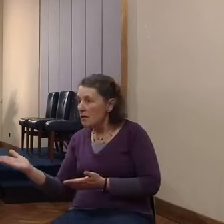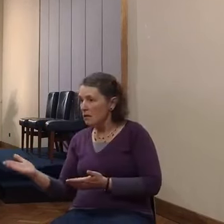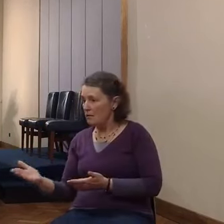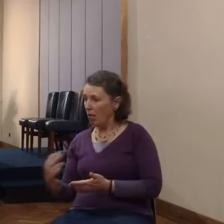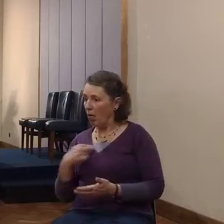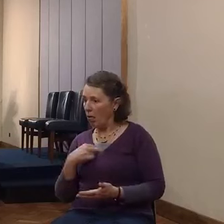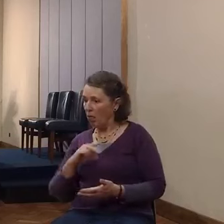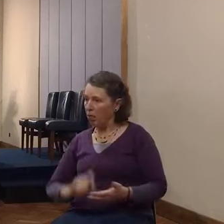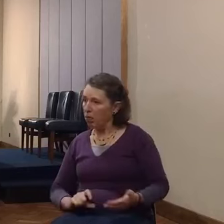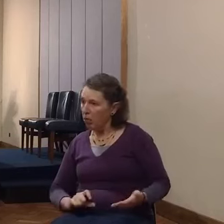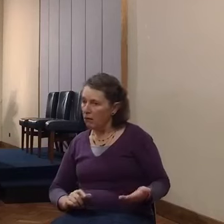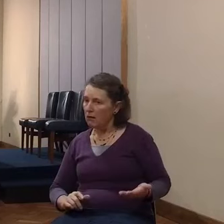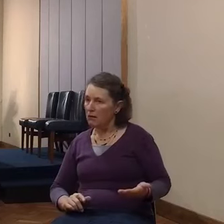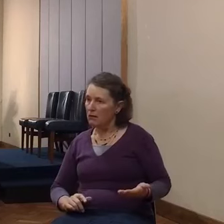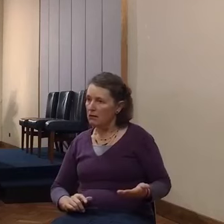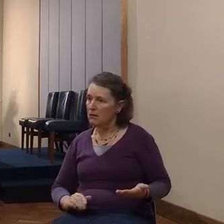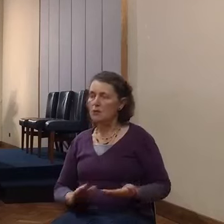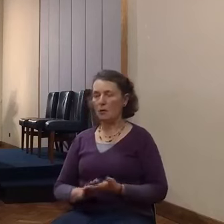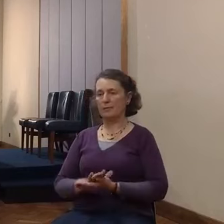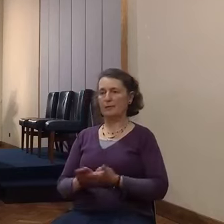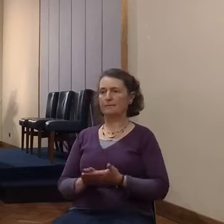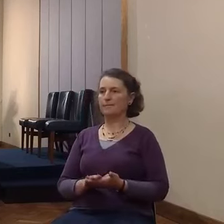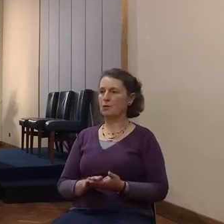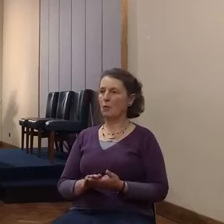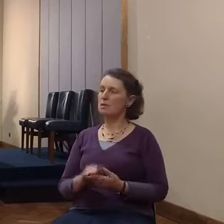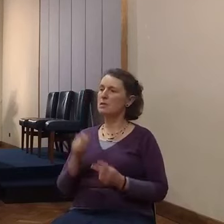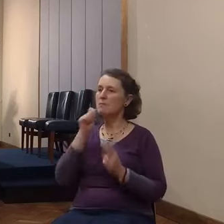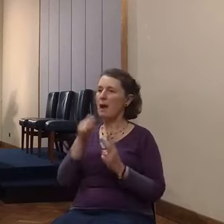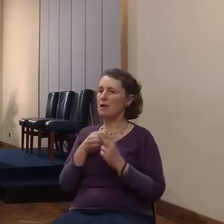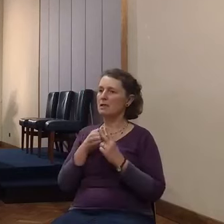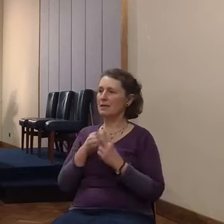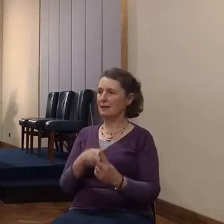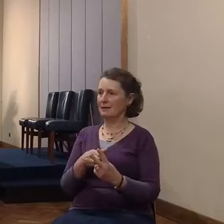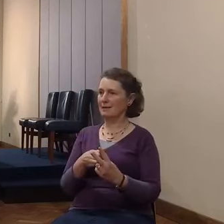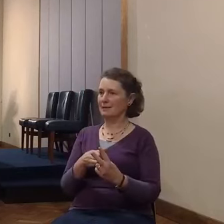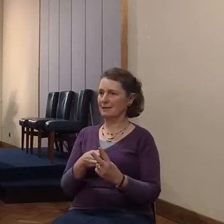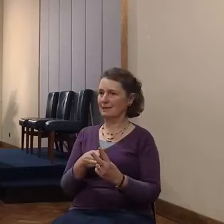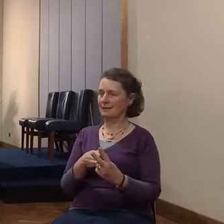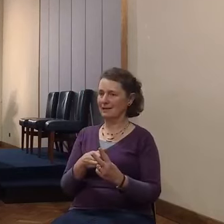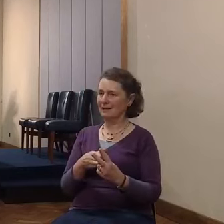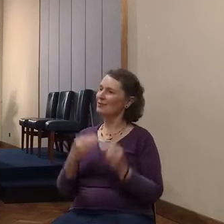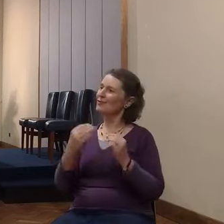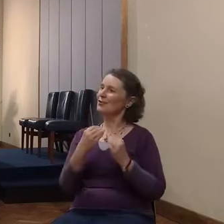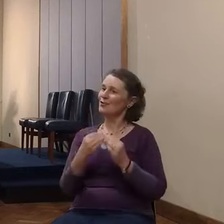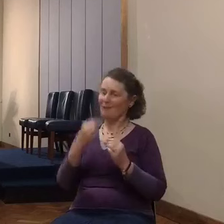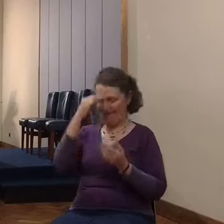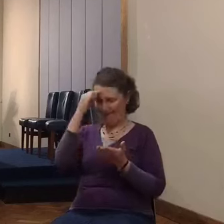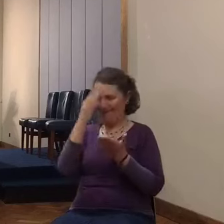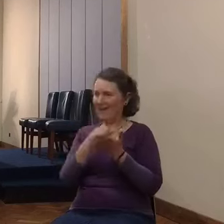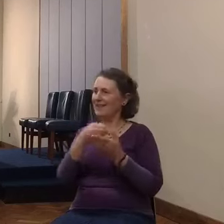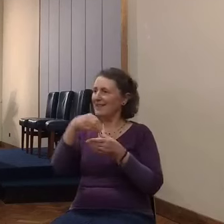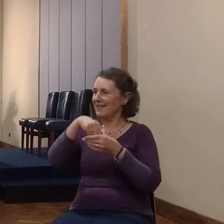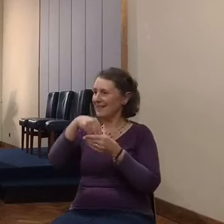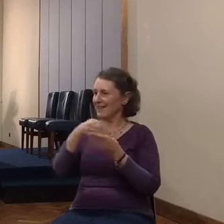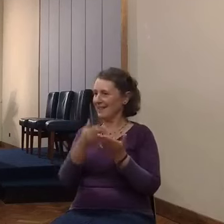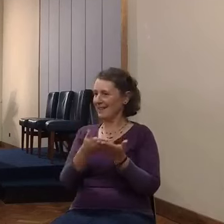of the spies, with those gentle lessons of faith, implicit, in the passage,